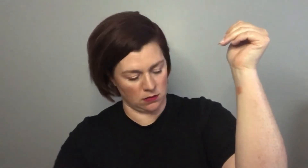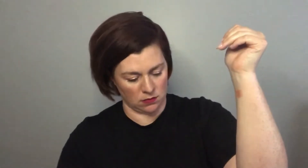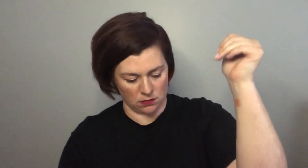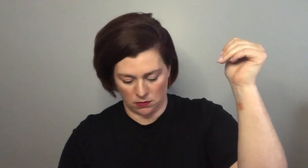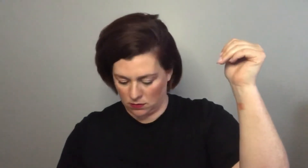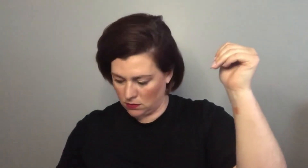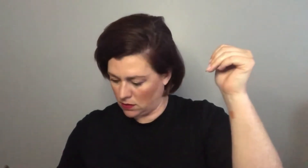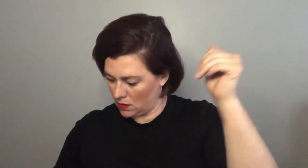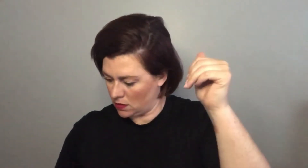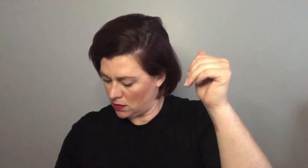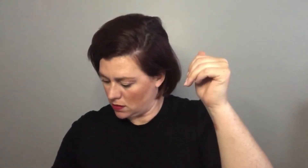you prefer